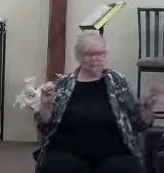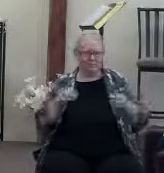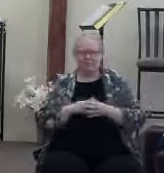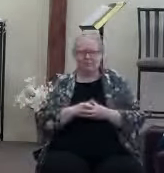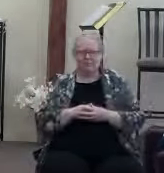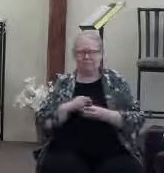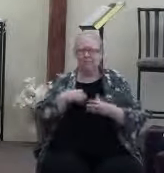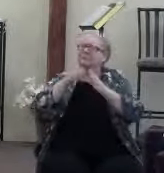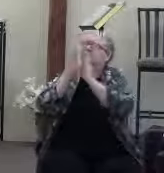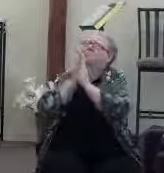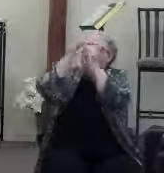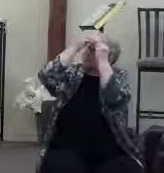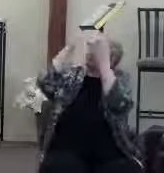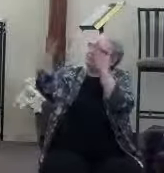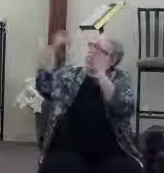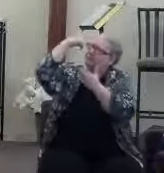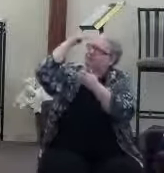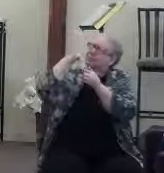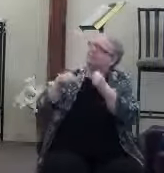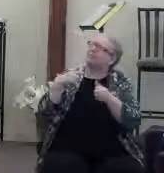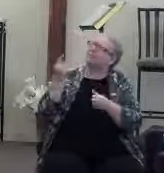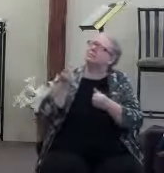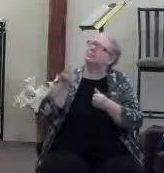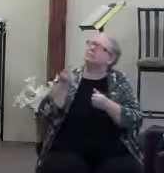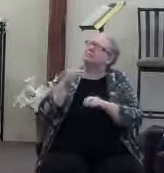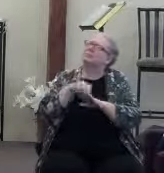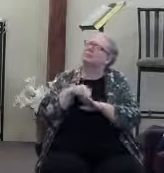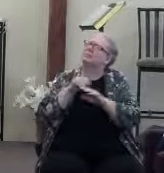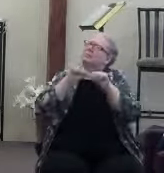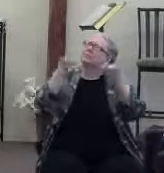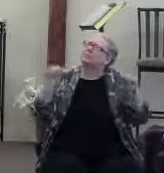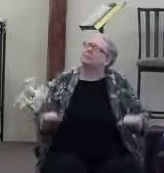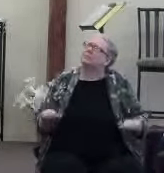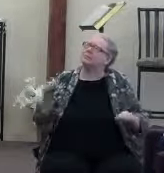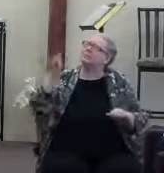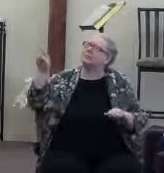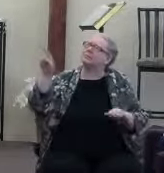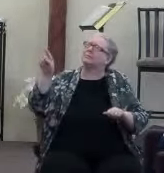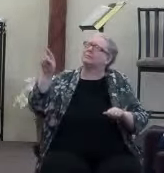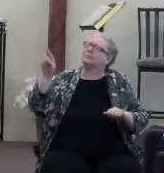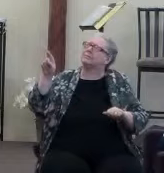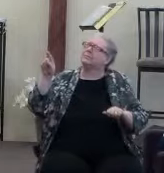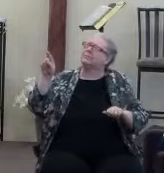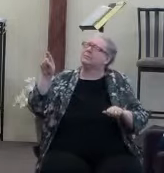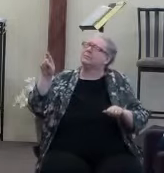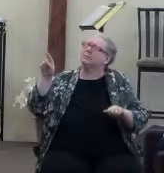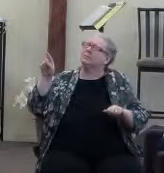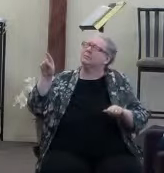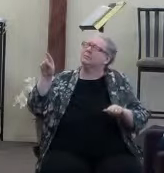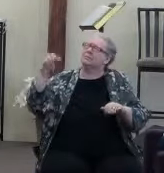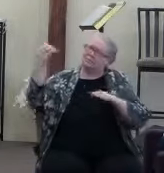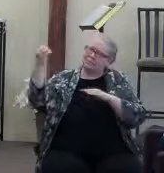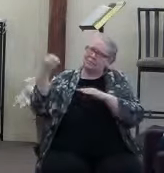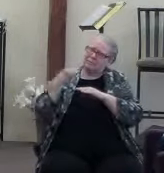Father, I pray for everybody up here at this altar, that you would settle your Holy Spirit. Lord, the Spirit